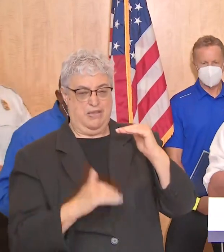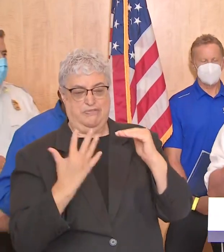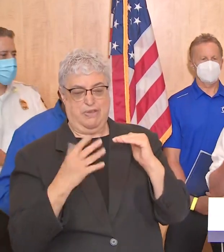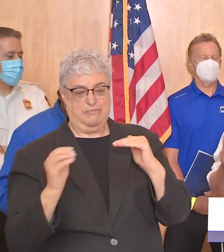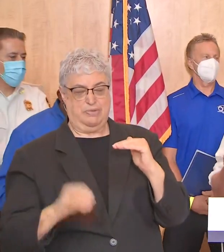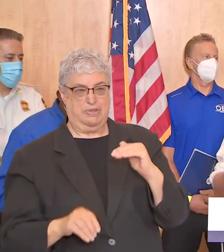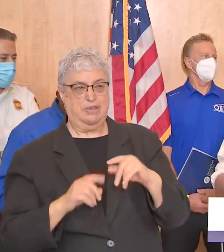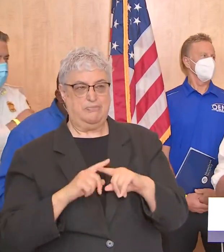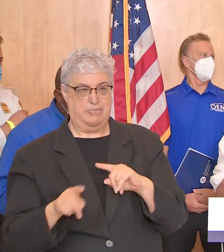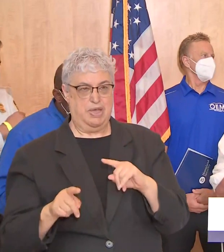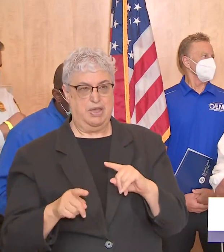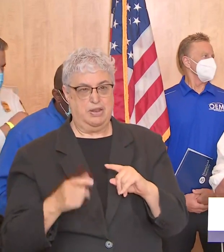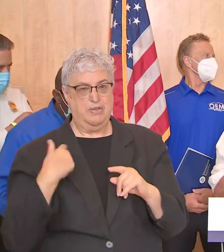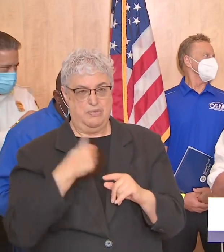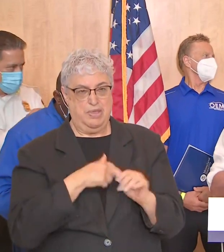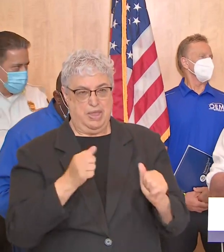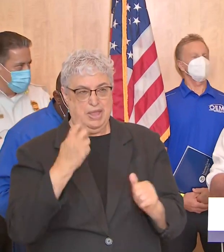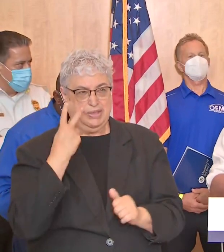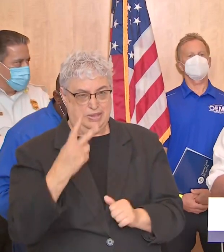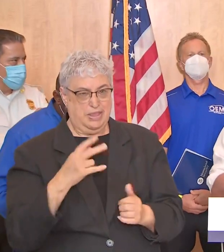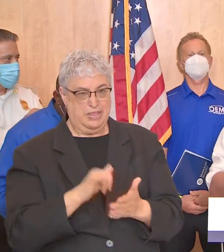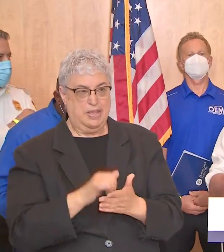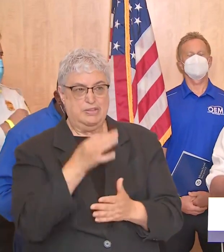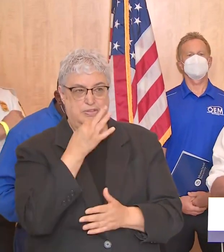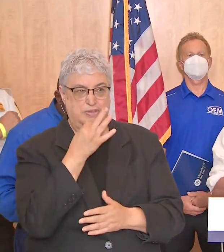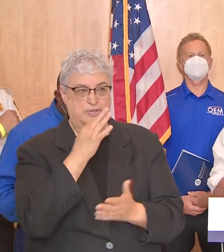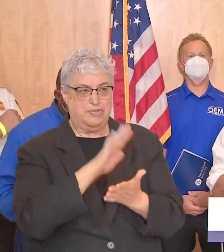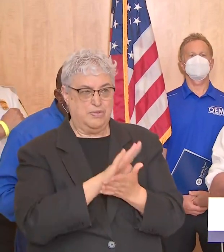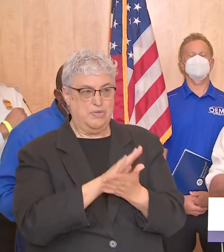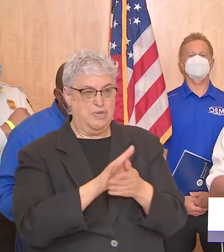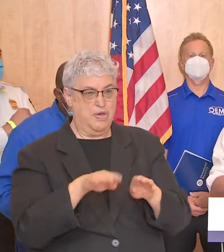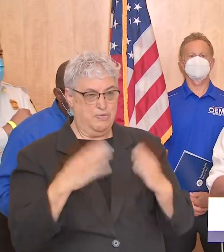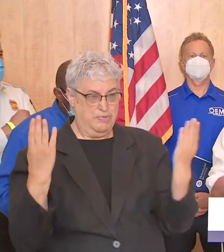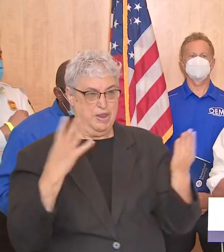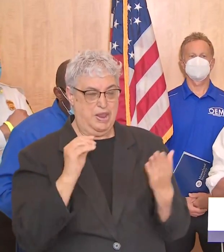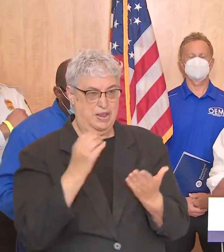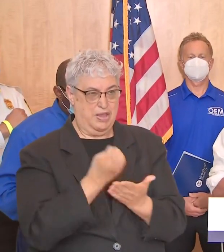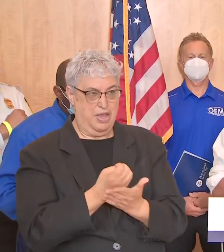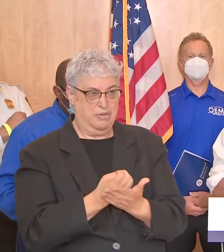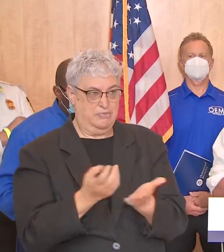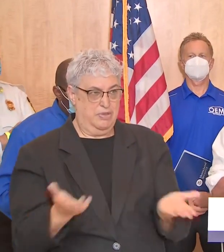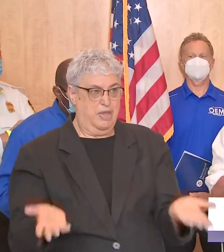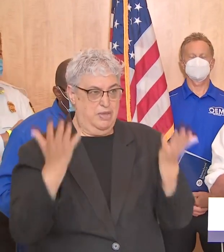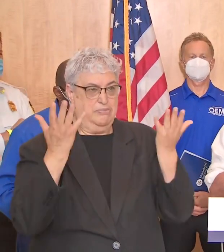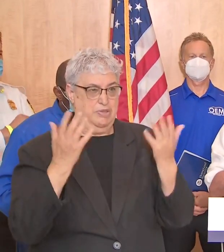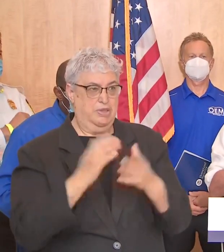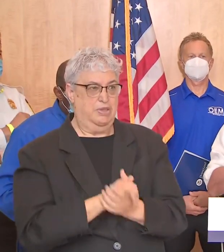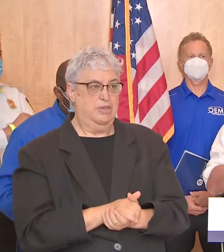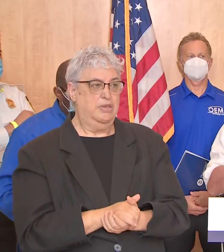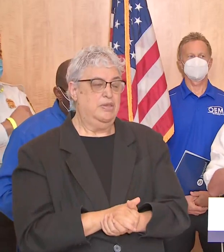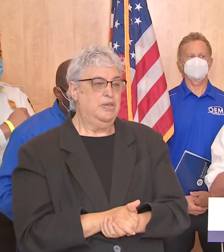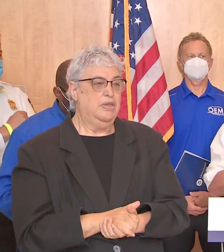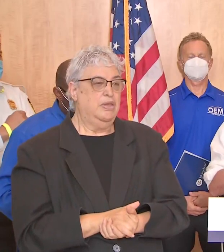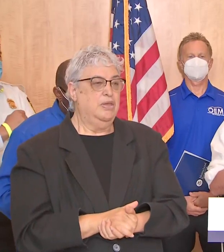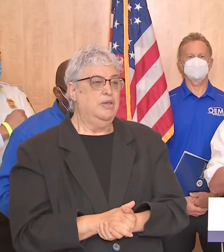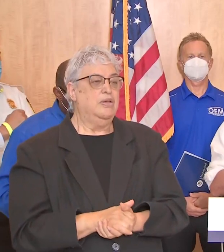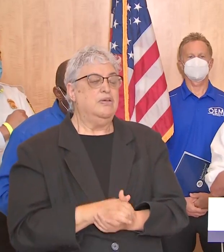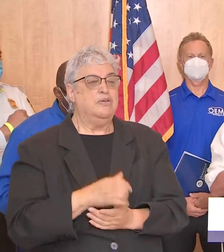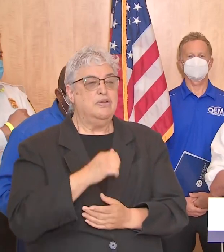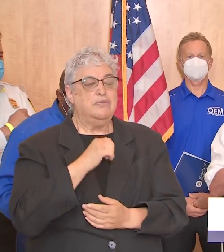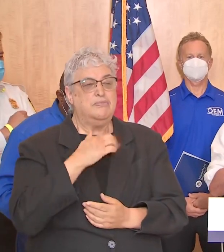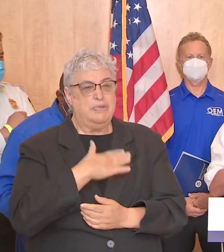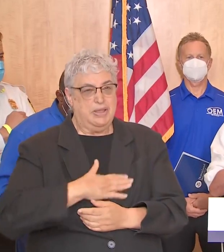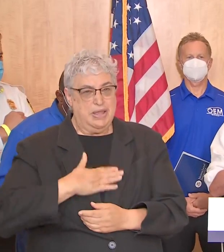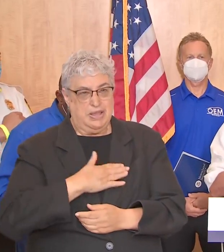but that is clearly within sight and that's going to be really important to getting schools open and the economy up and going again so do not forget